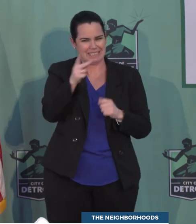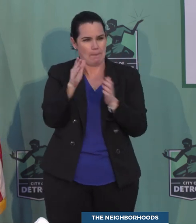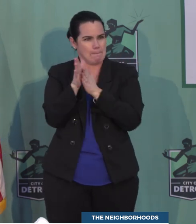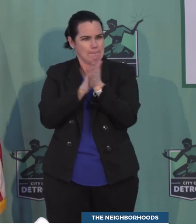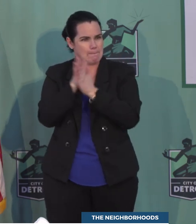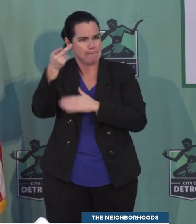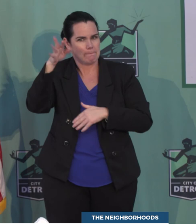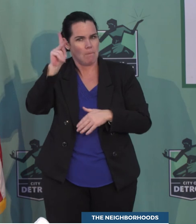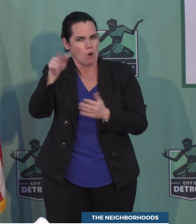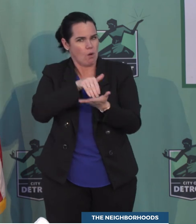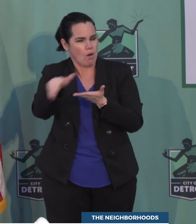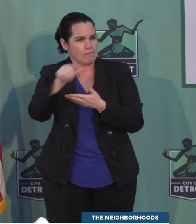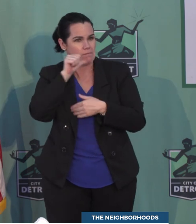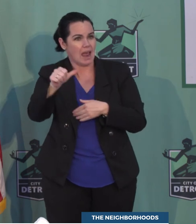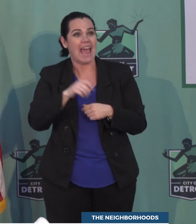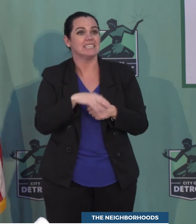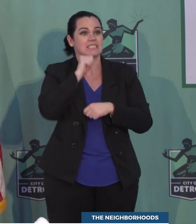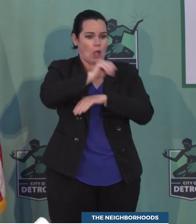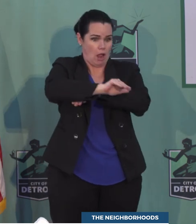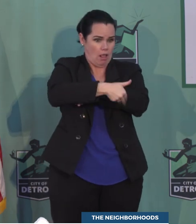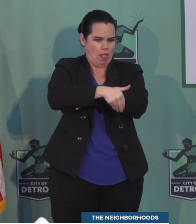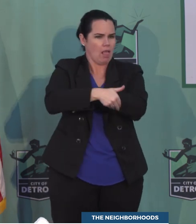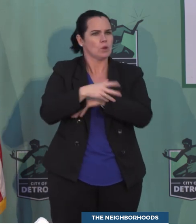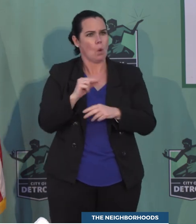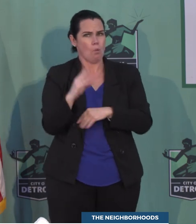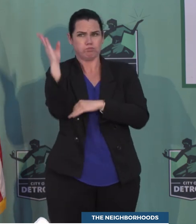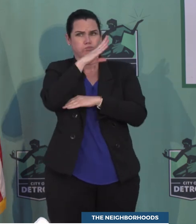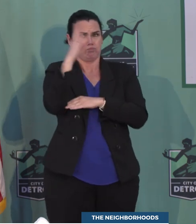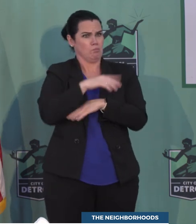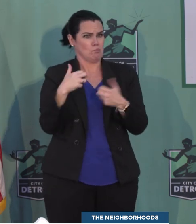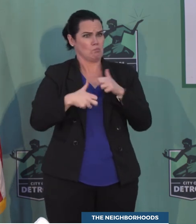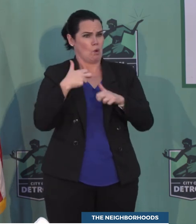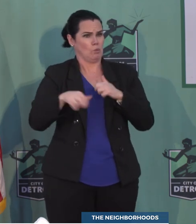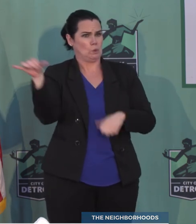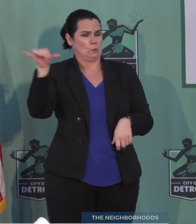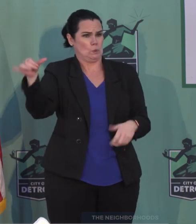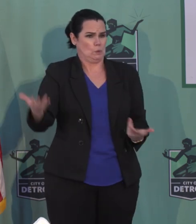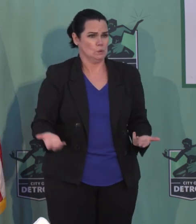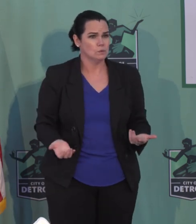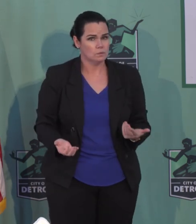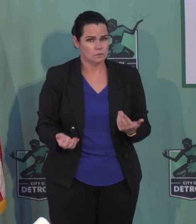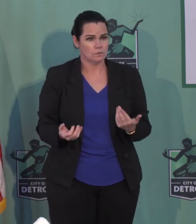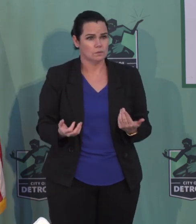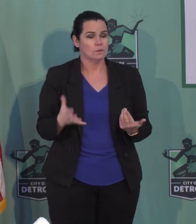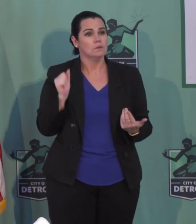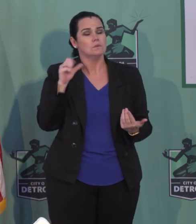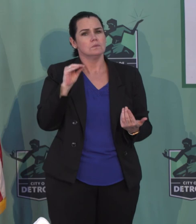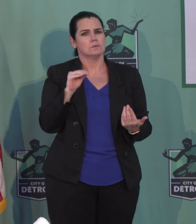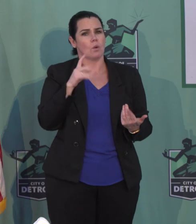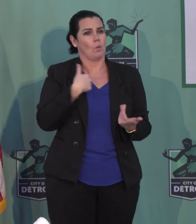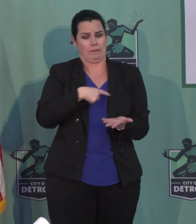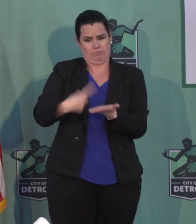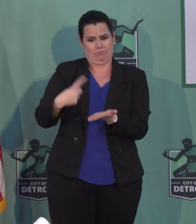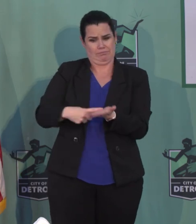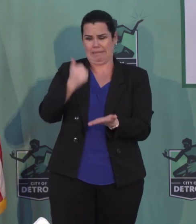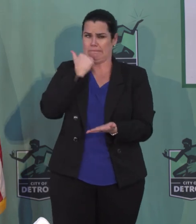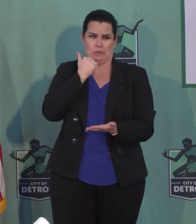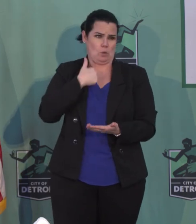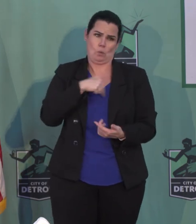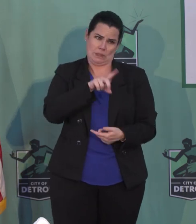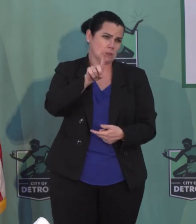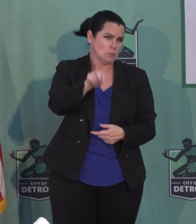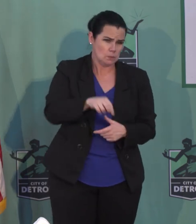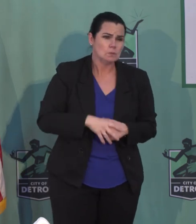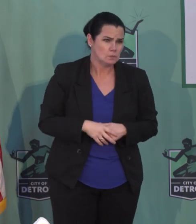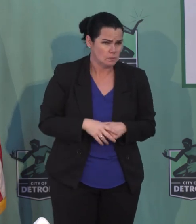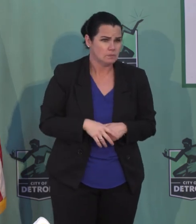problems are not necessarily after hours any more than during the day. So we talk about it every day. So